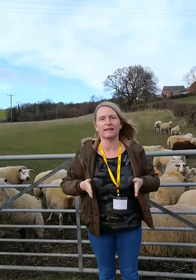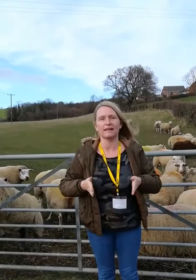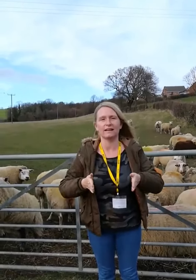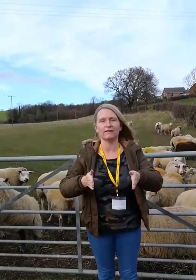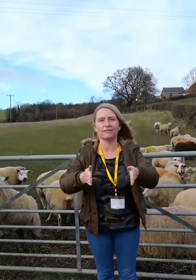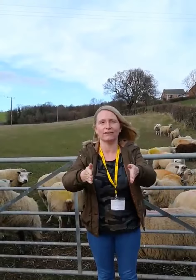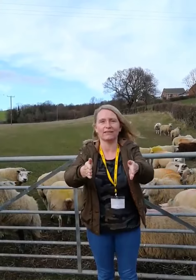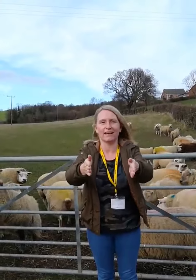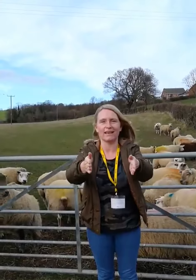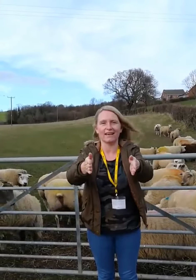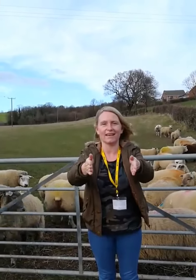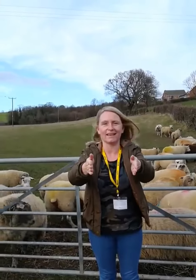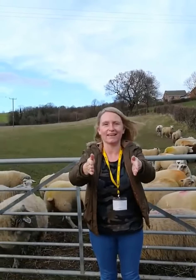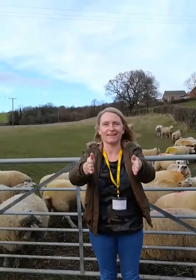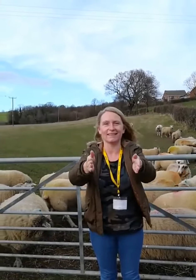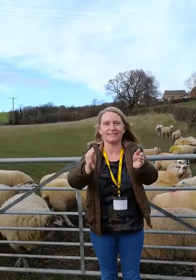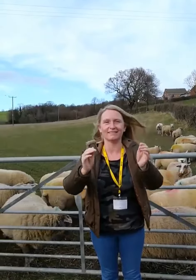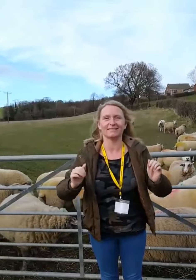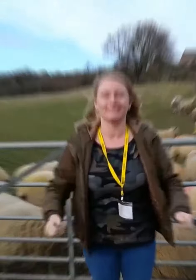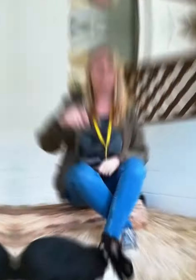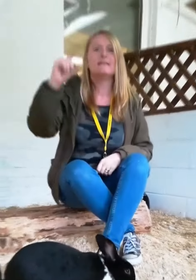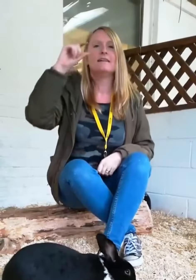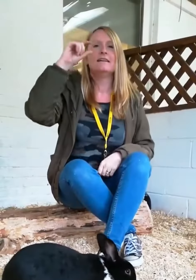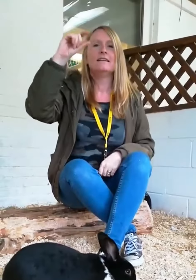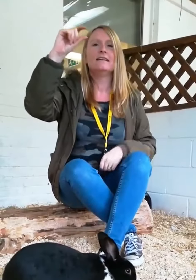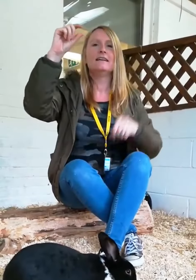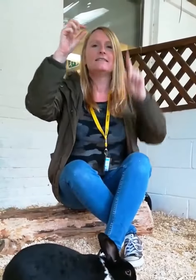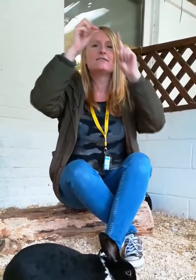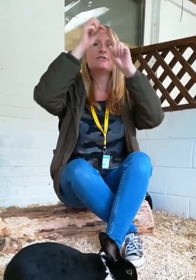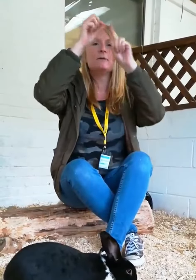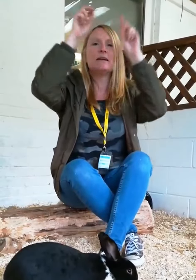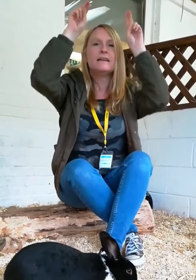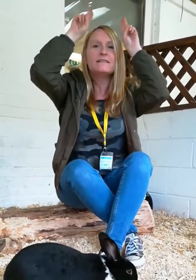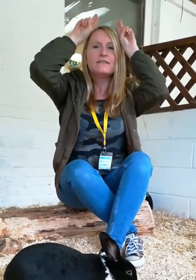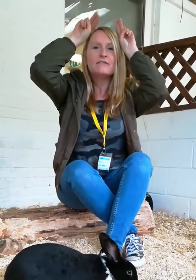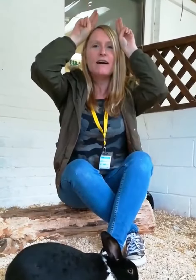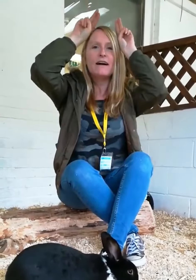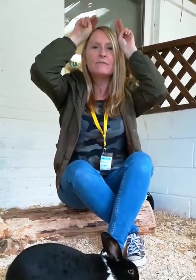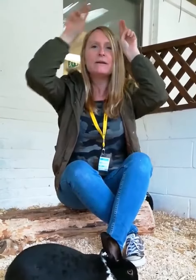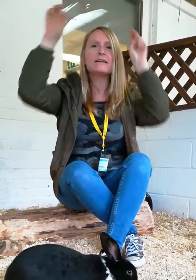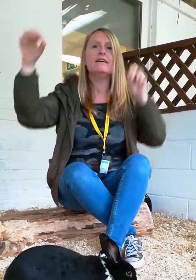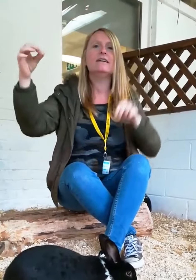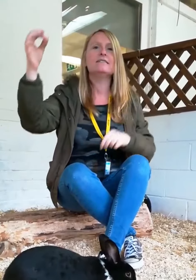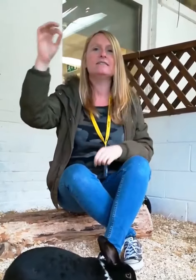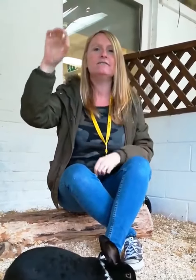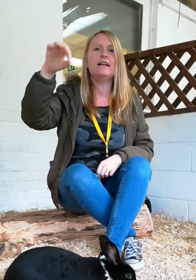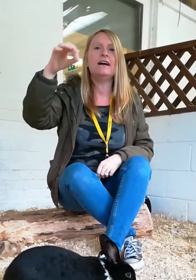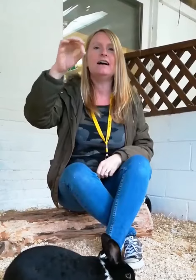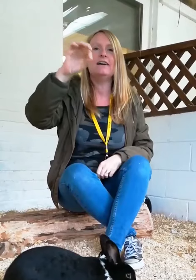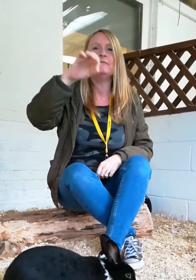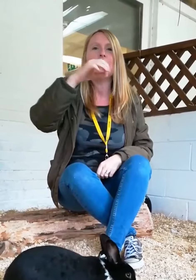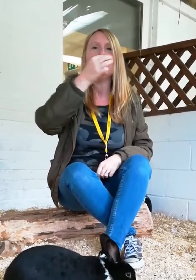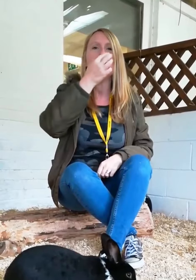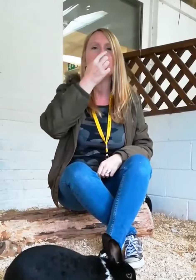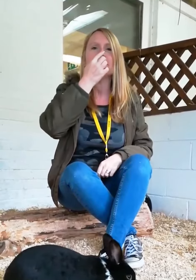down the lane. Little Peter, have you got a fly upon his